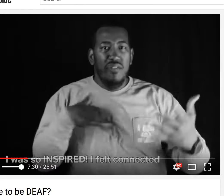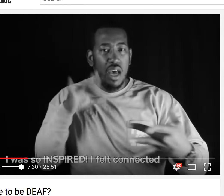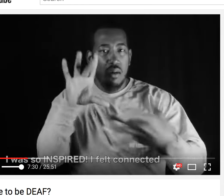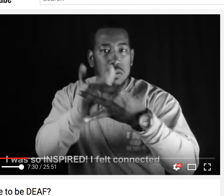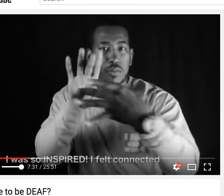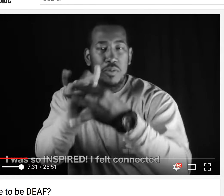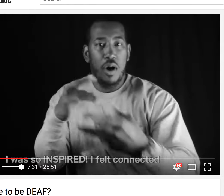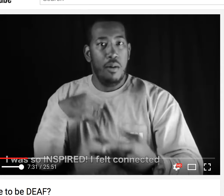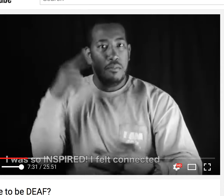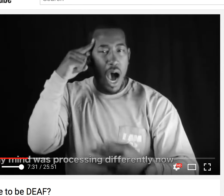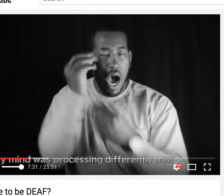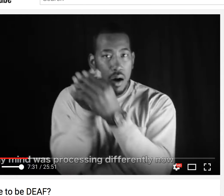Just overwhelmed.